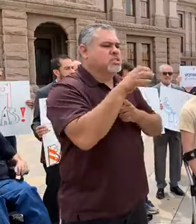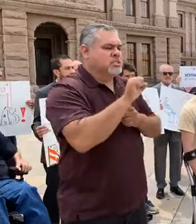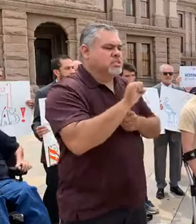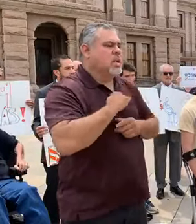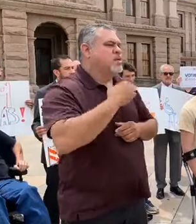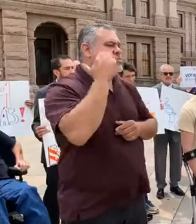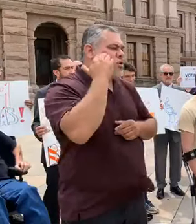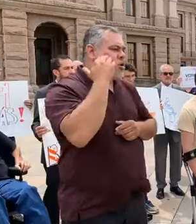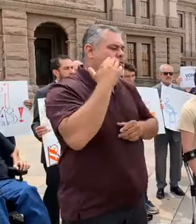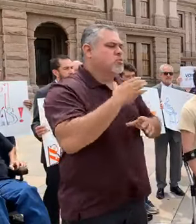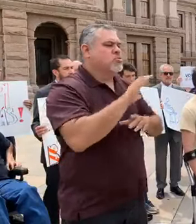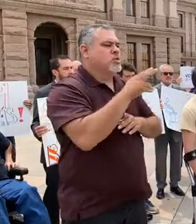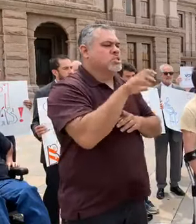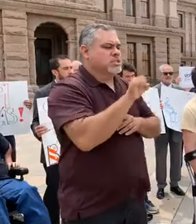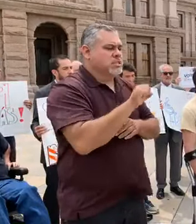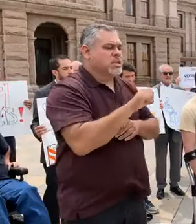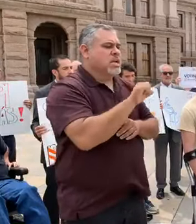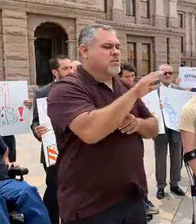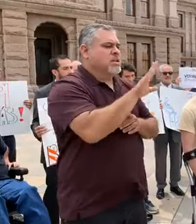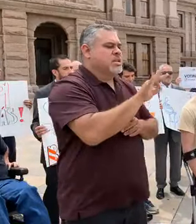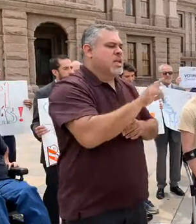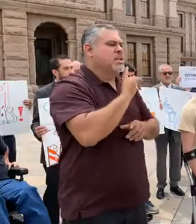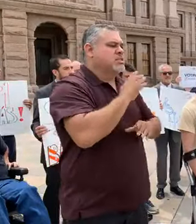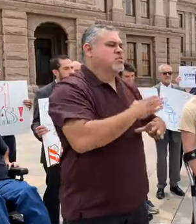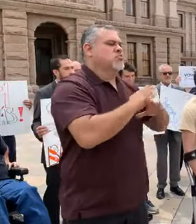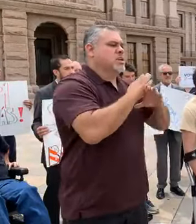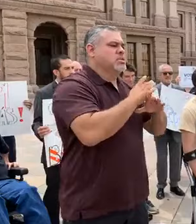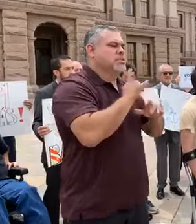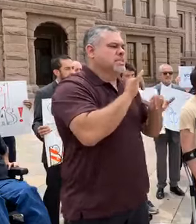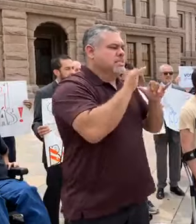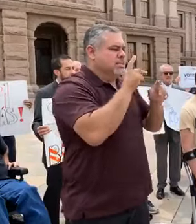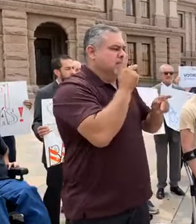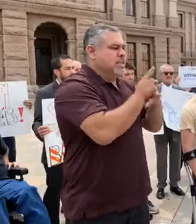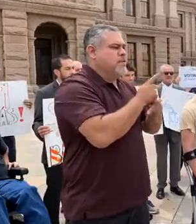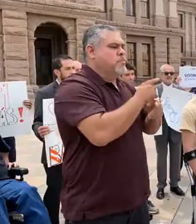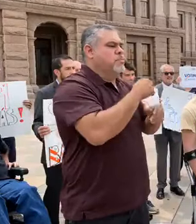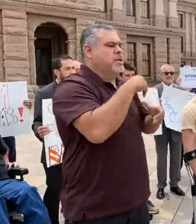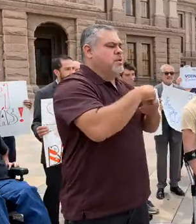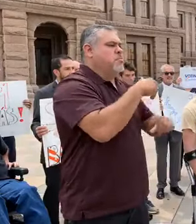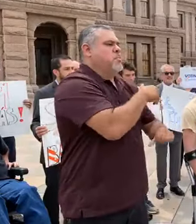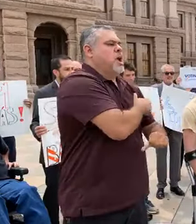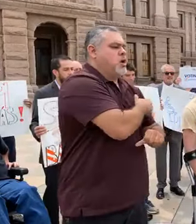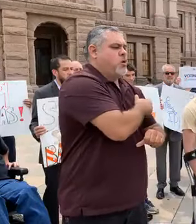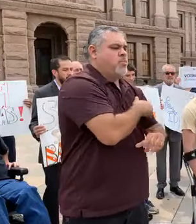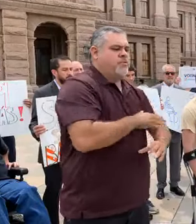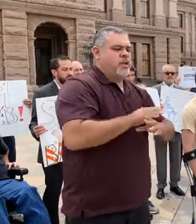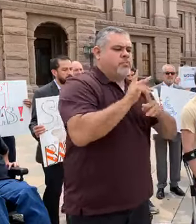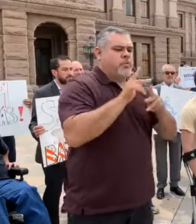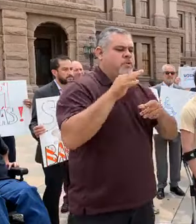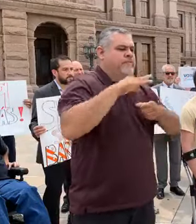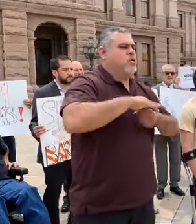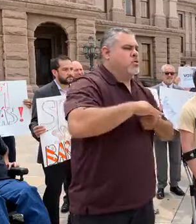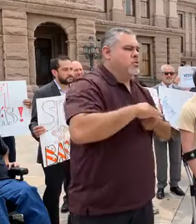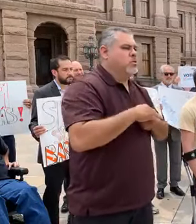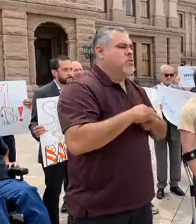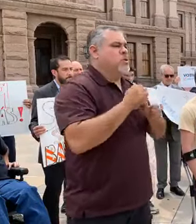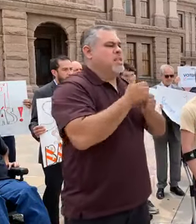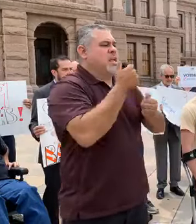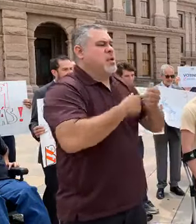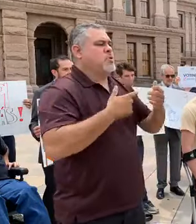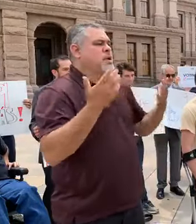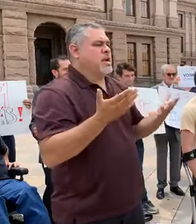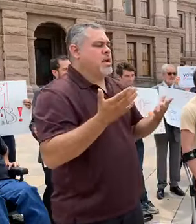crutches. SB 9 is a crutch to stay in power by keeping voters out. Move with everyone here,